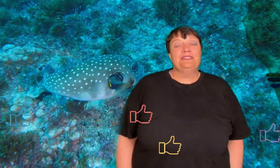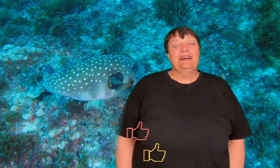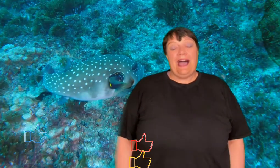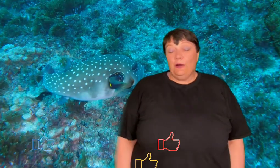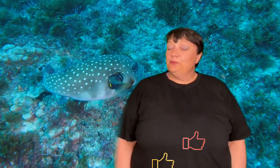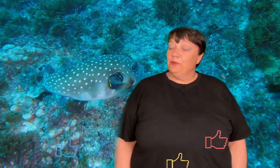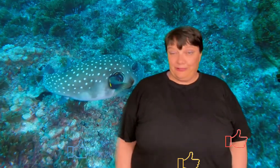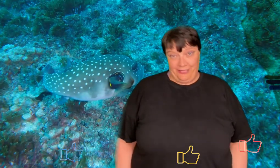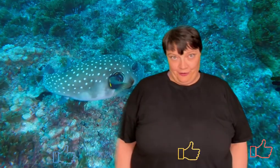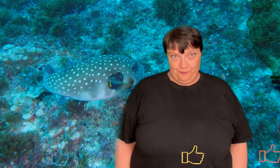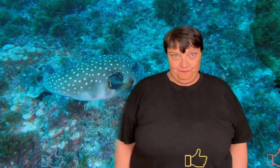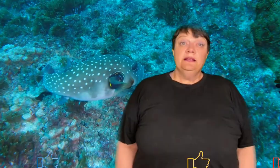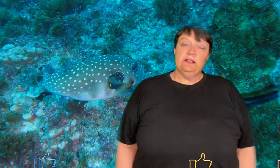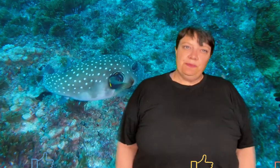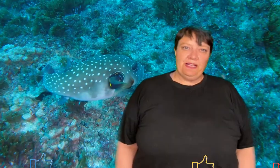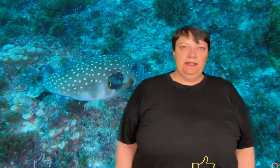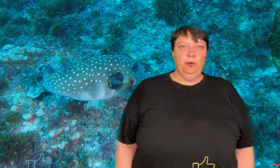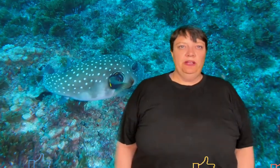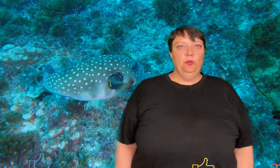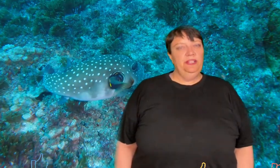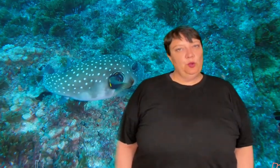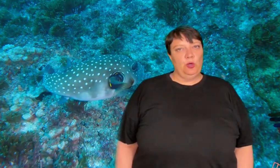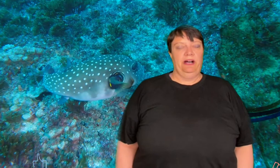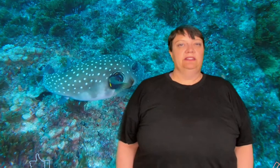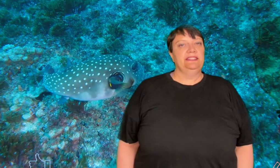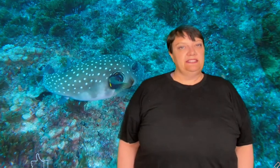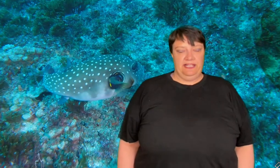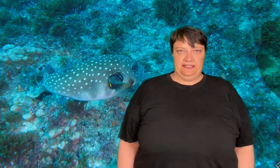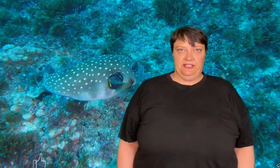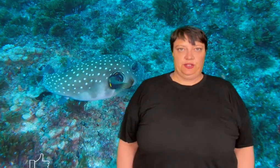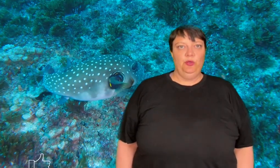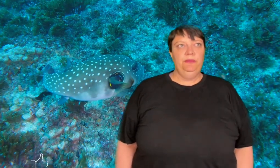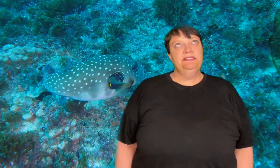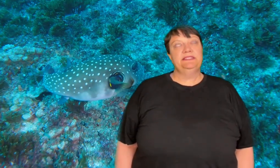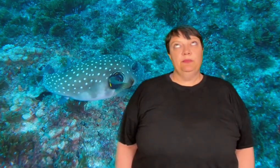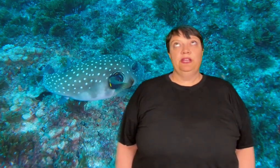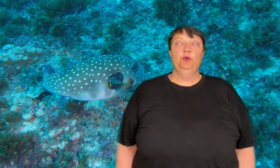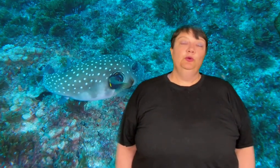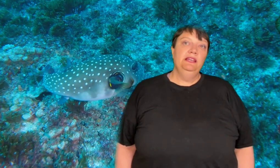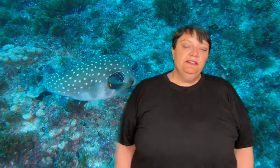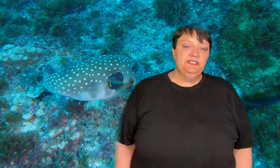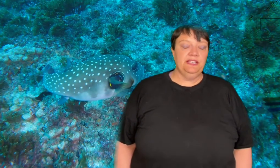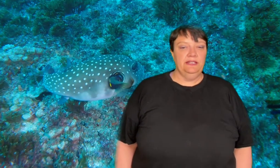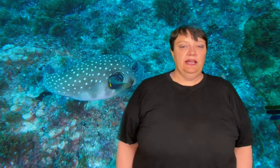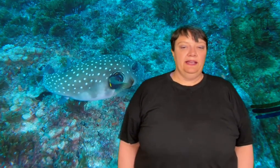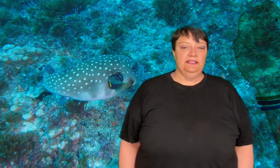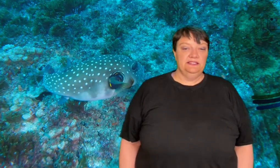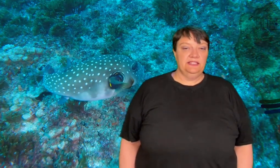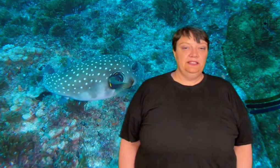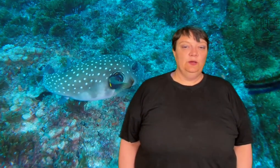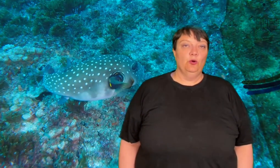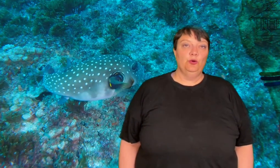about how to build a home. Now typically when we talk about a civilization we mean somebody who lives in